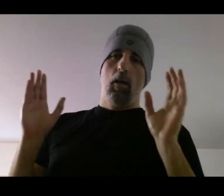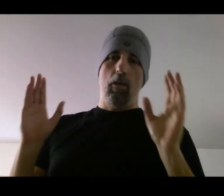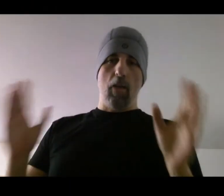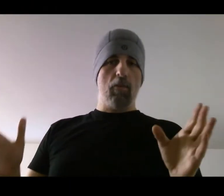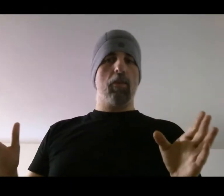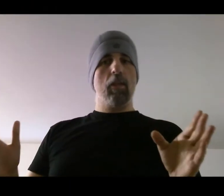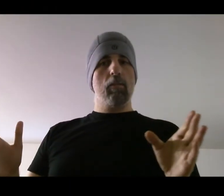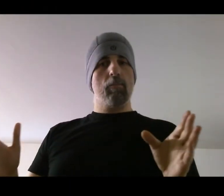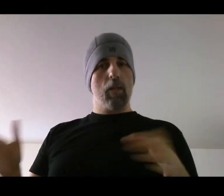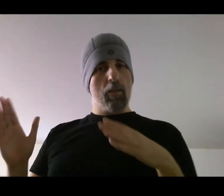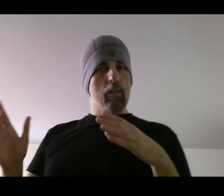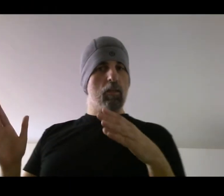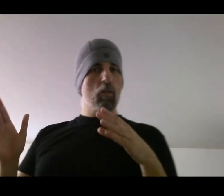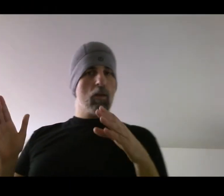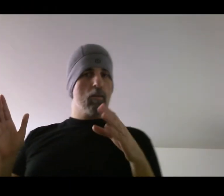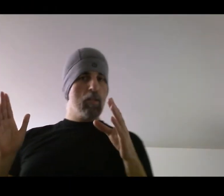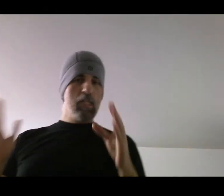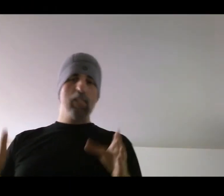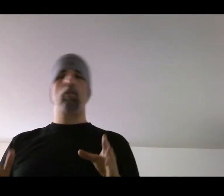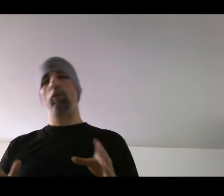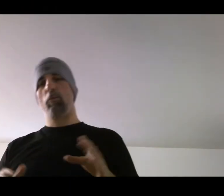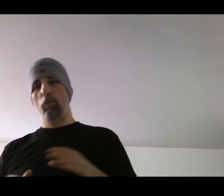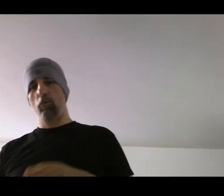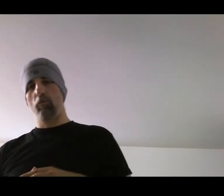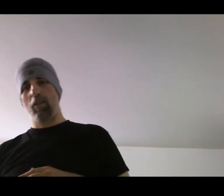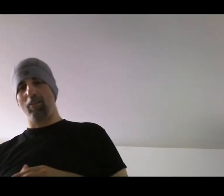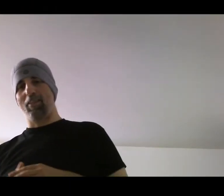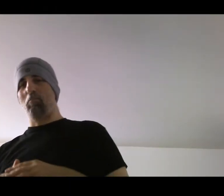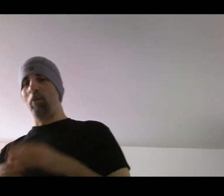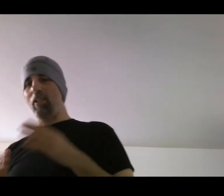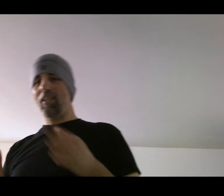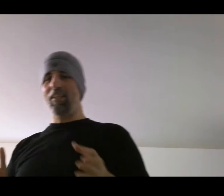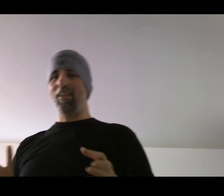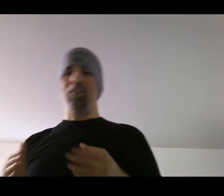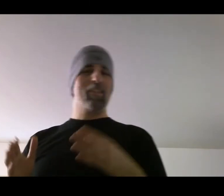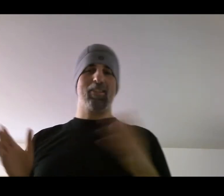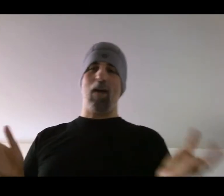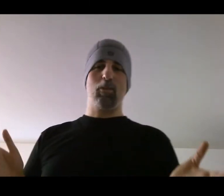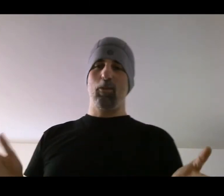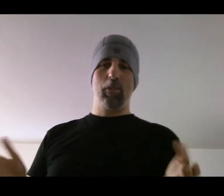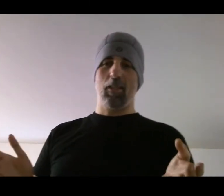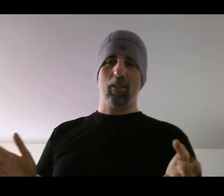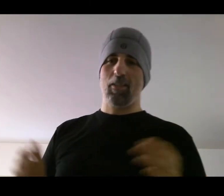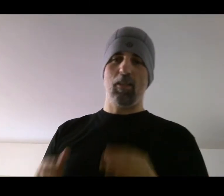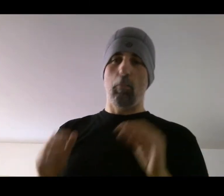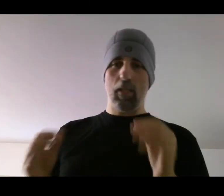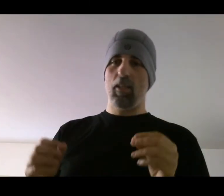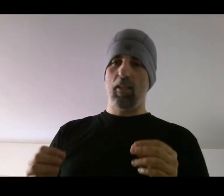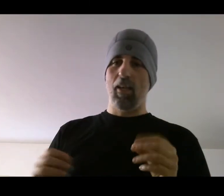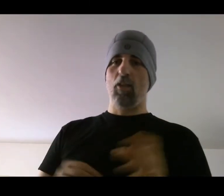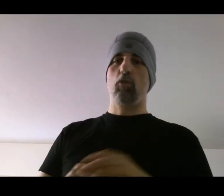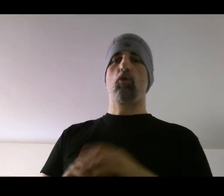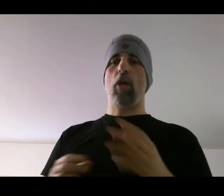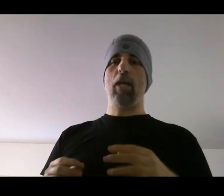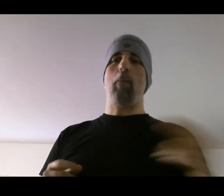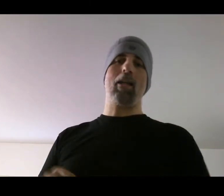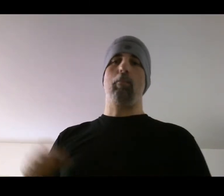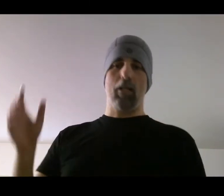Another thing that I think needs to be removed is the ability, I think this is absolutely ridiculous, the ability to trade body punches